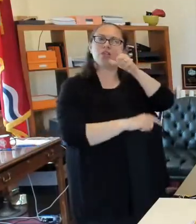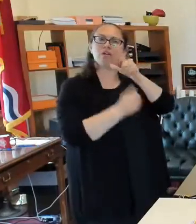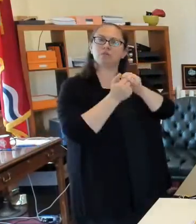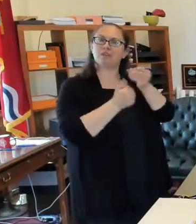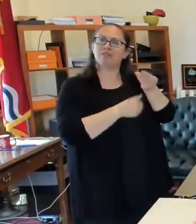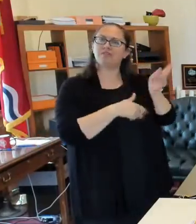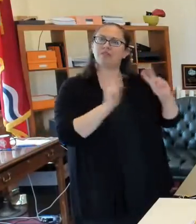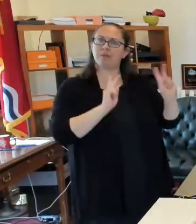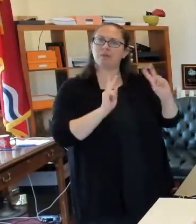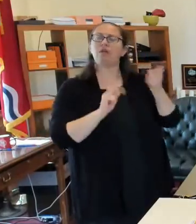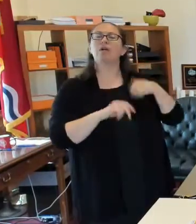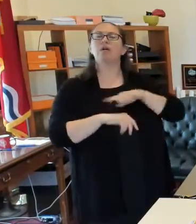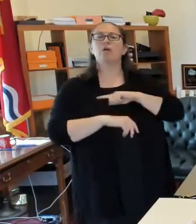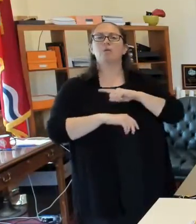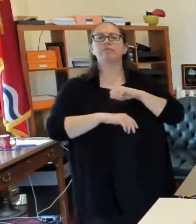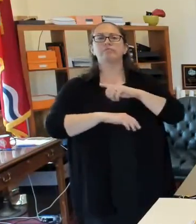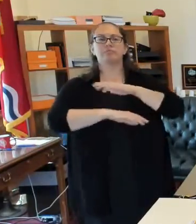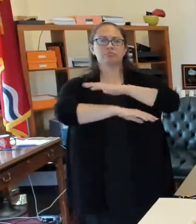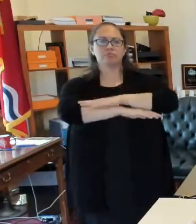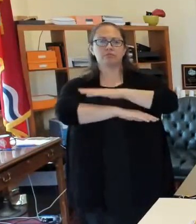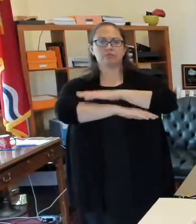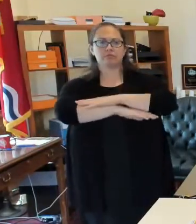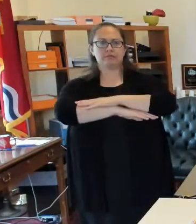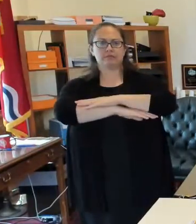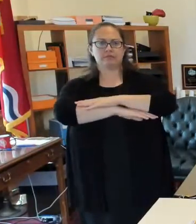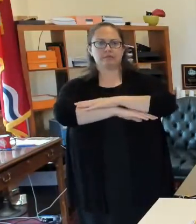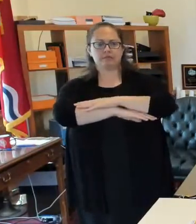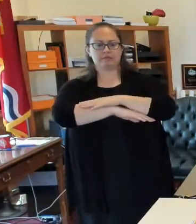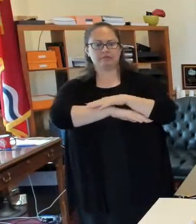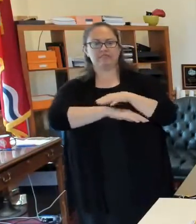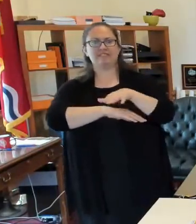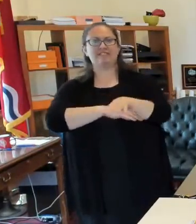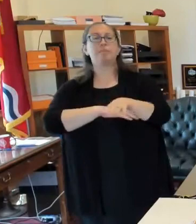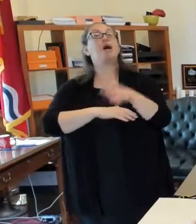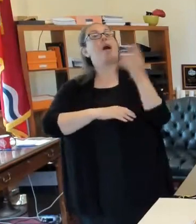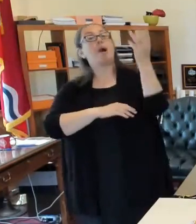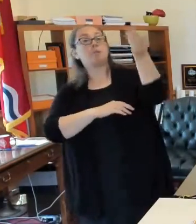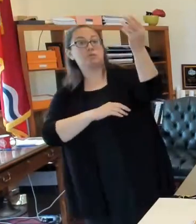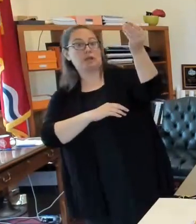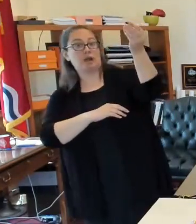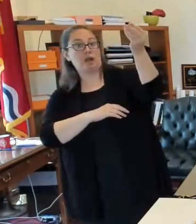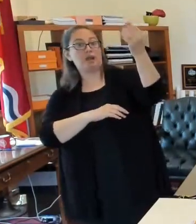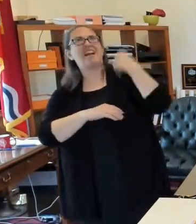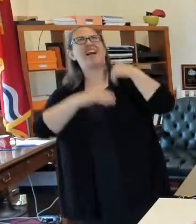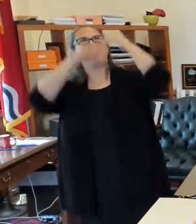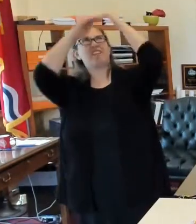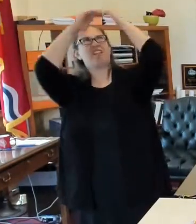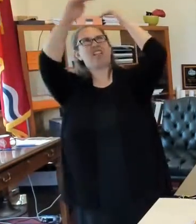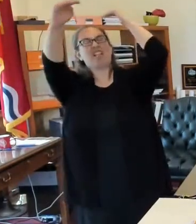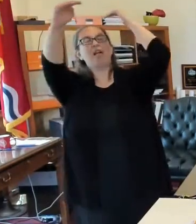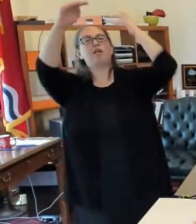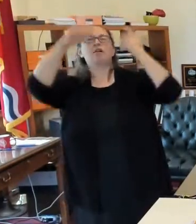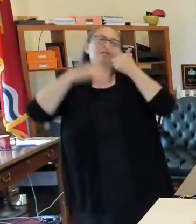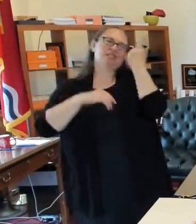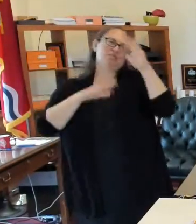We were sitting in a covered outdoor sort of area because, you know, it's raining.